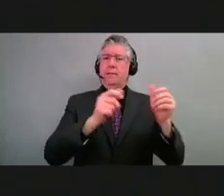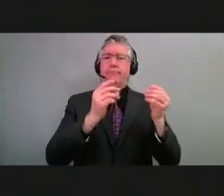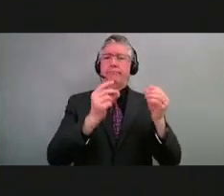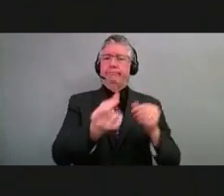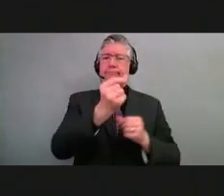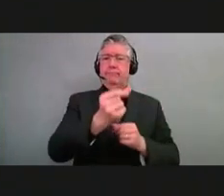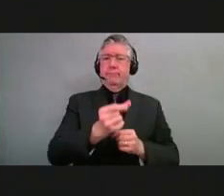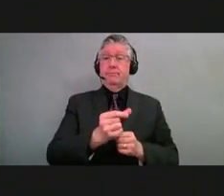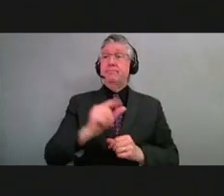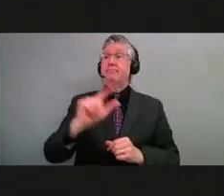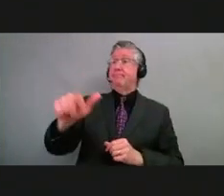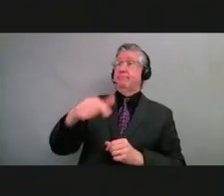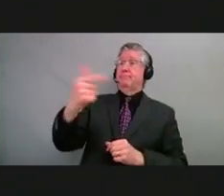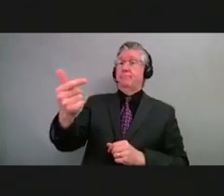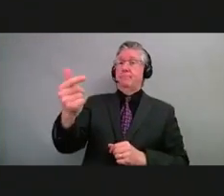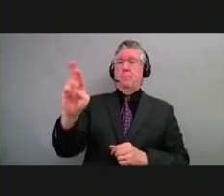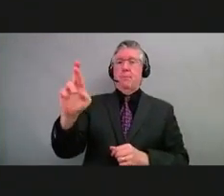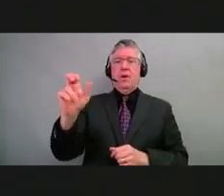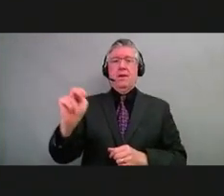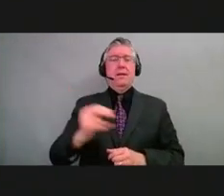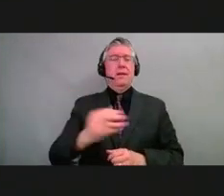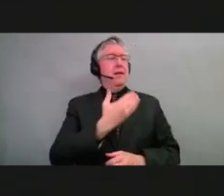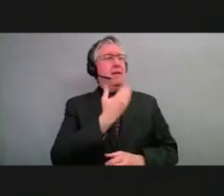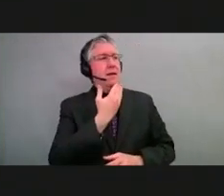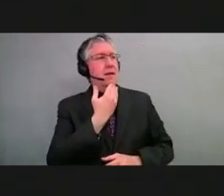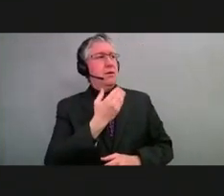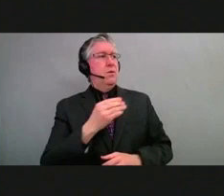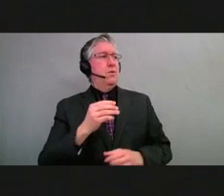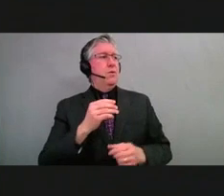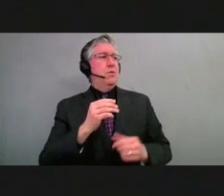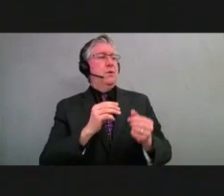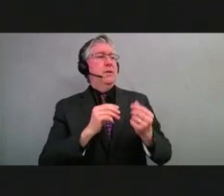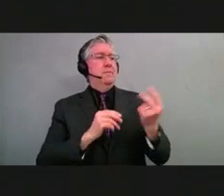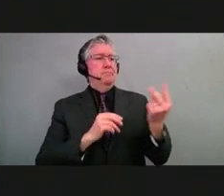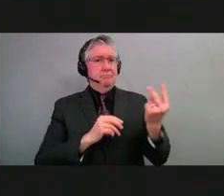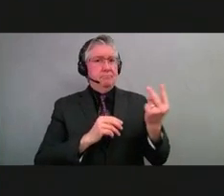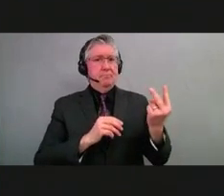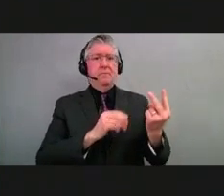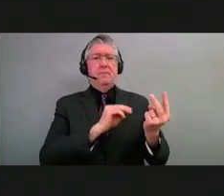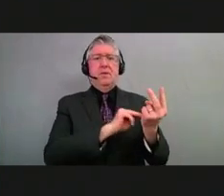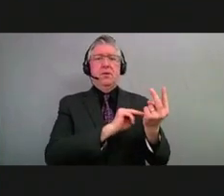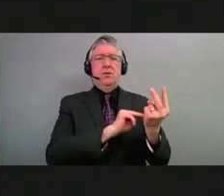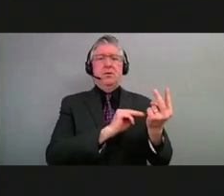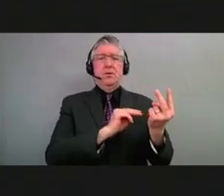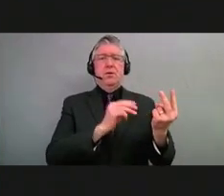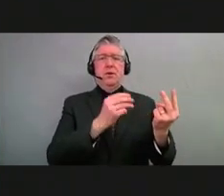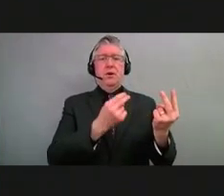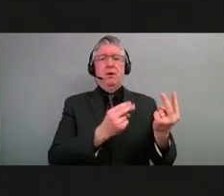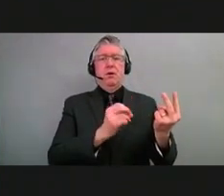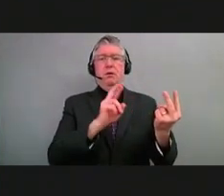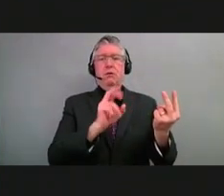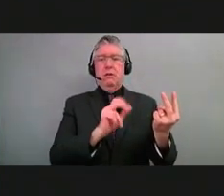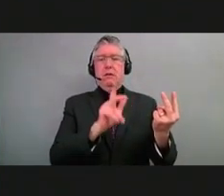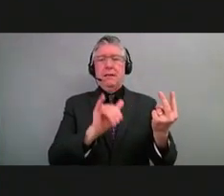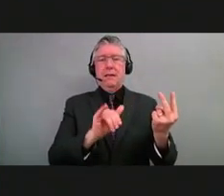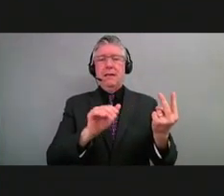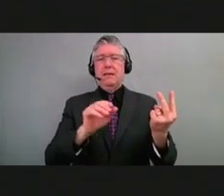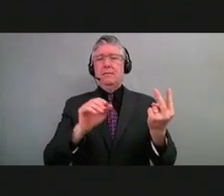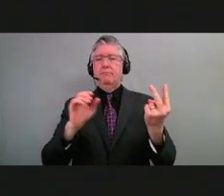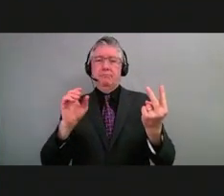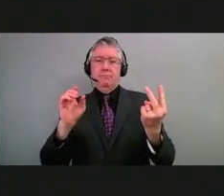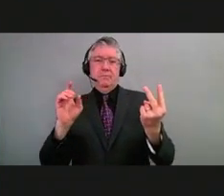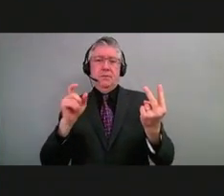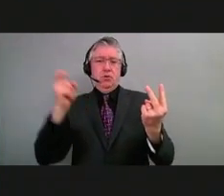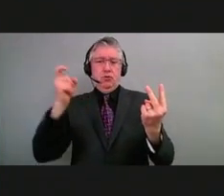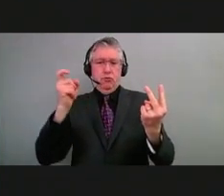Thank you so much, Director Bookman and Dr. Herlihy. We'll move to the media Q&A portion of this morning's press conference. We'll the raise hand